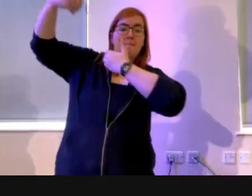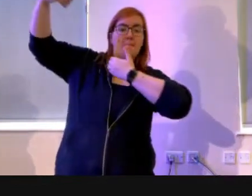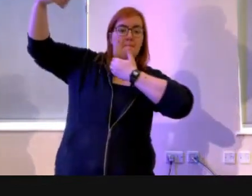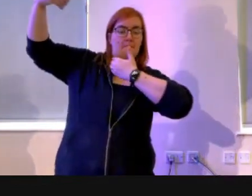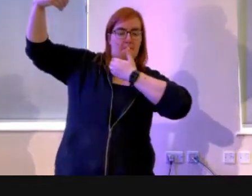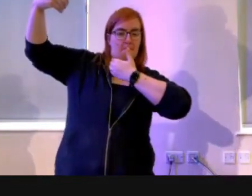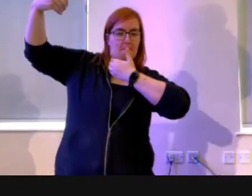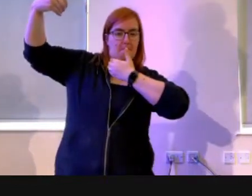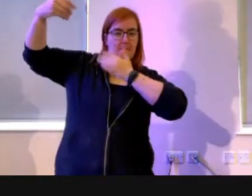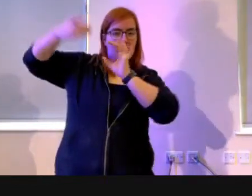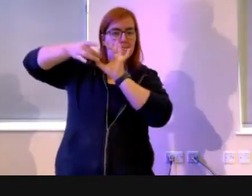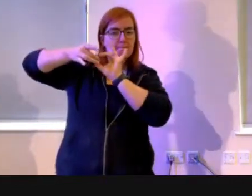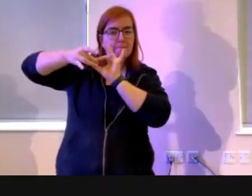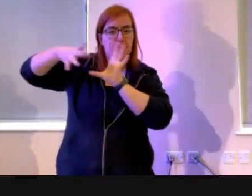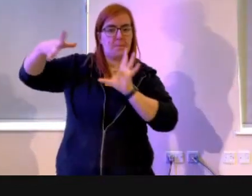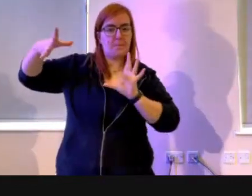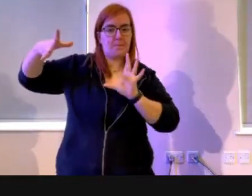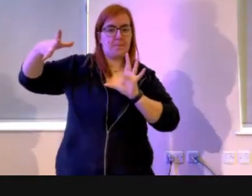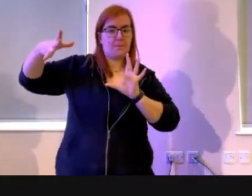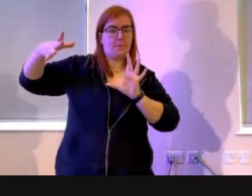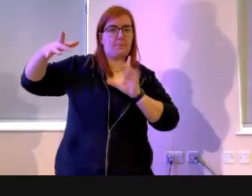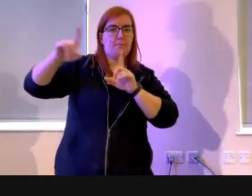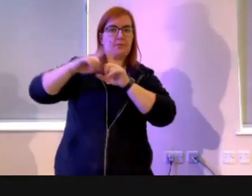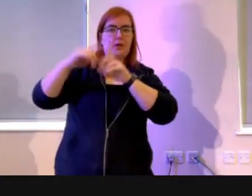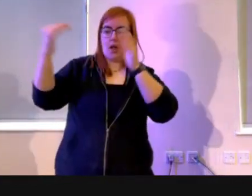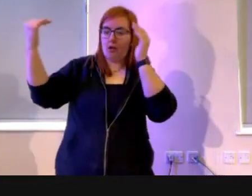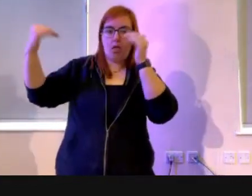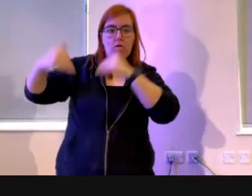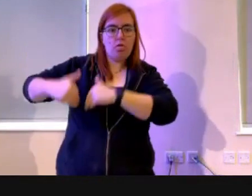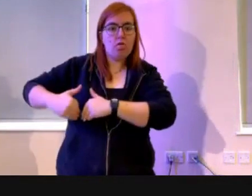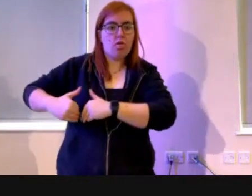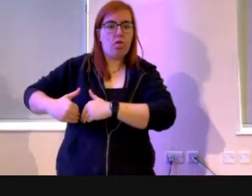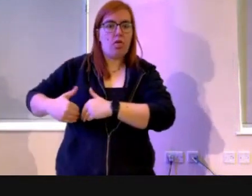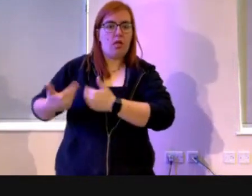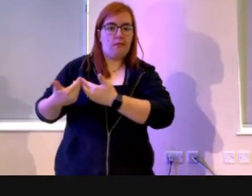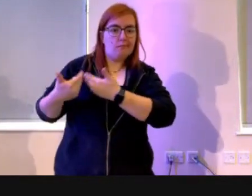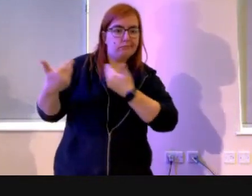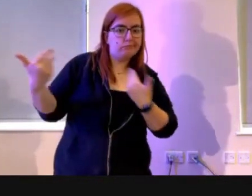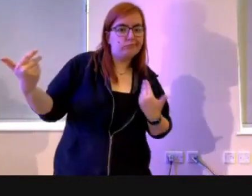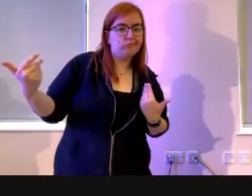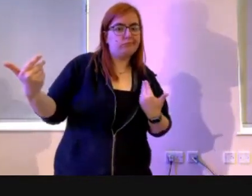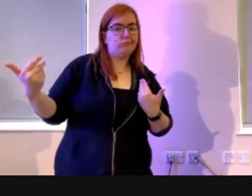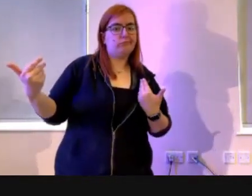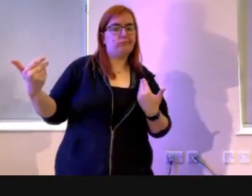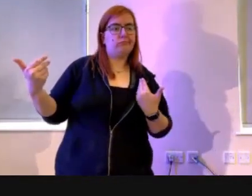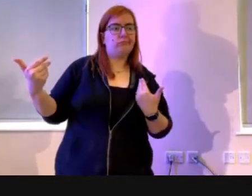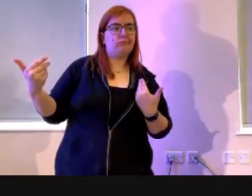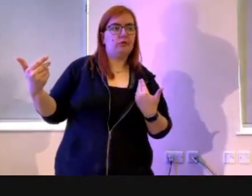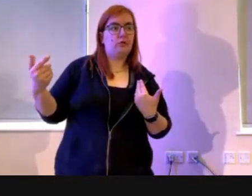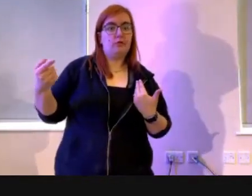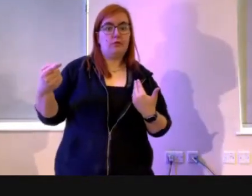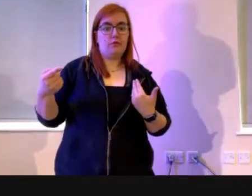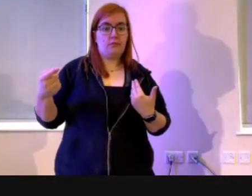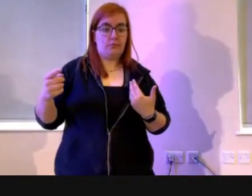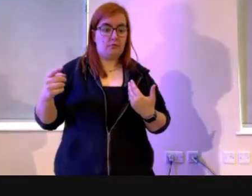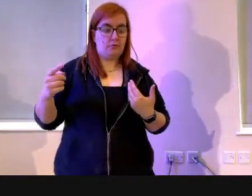It forms a rift. It forms a separation between the creation and the